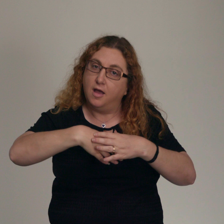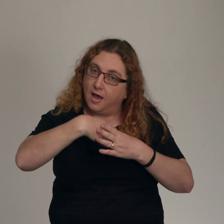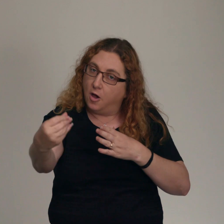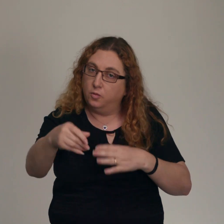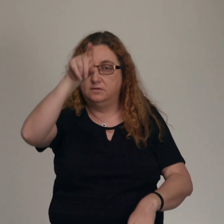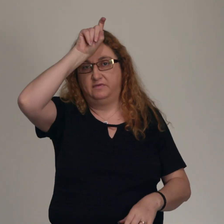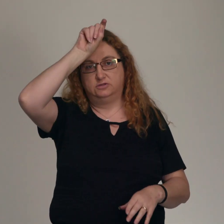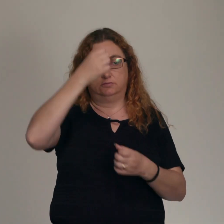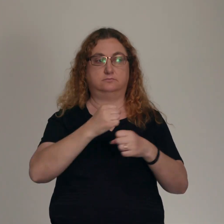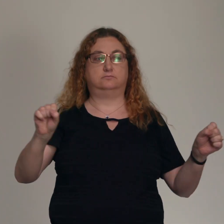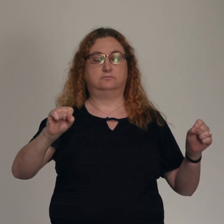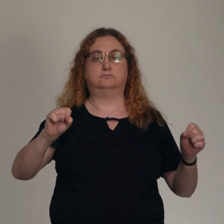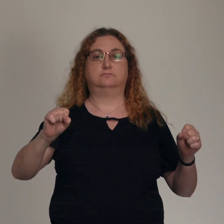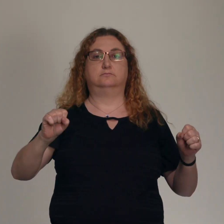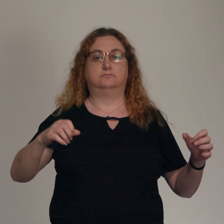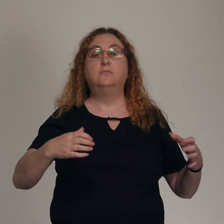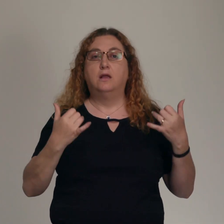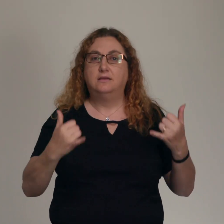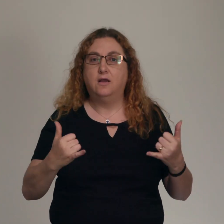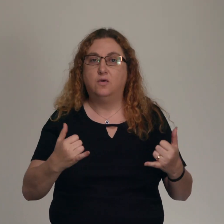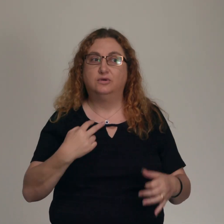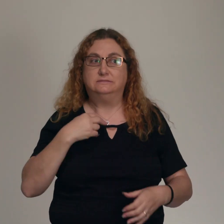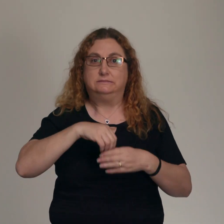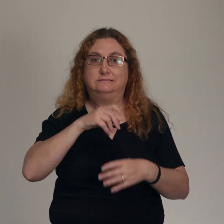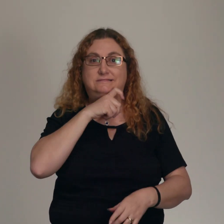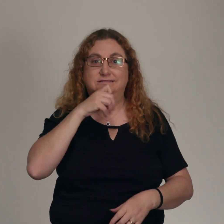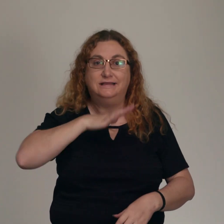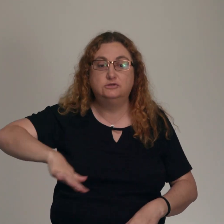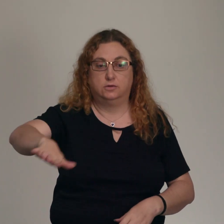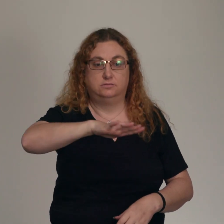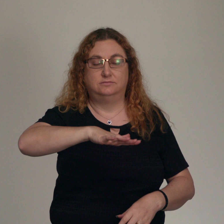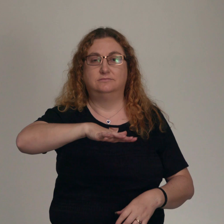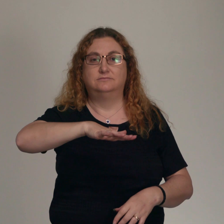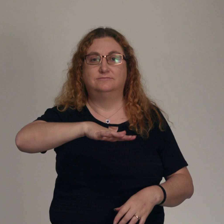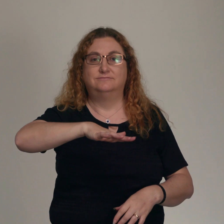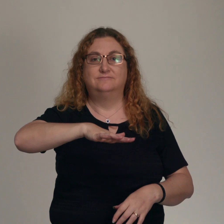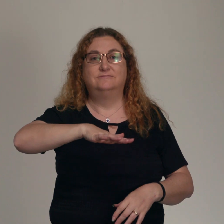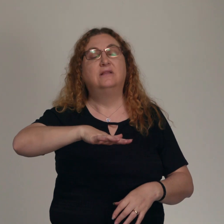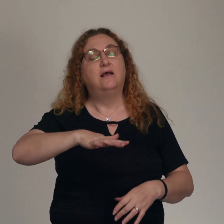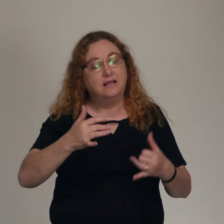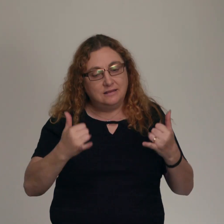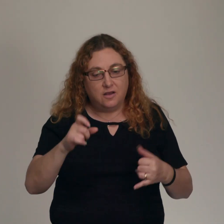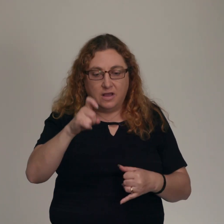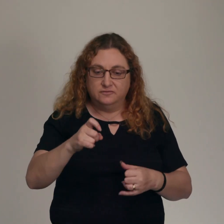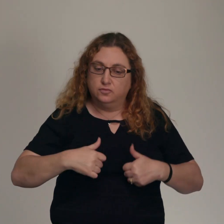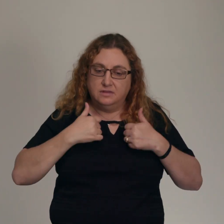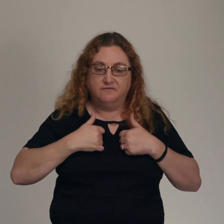into the wilderness where they now receive what it looks like to live in obedience to God. And it's this